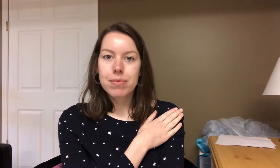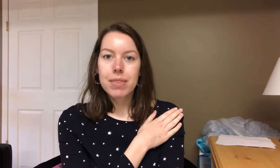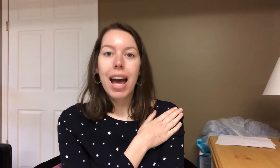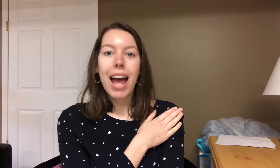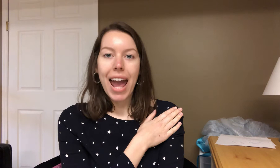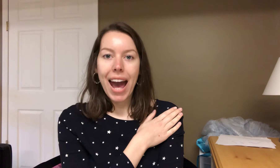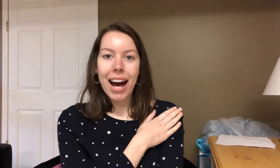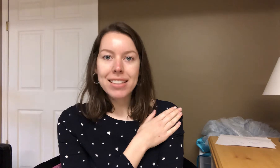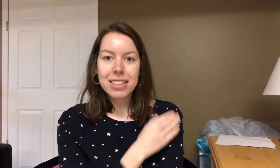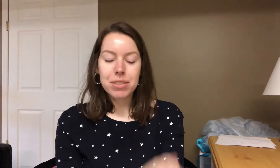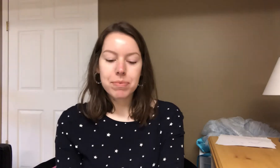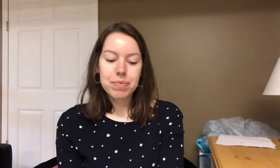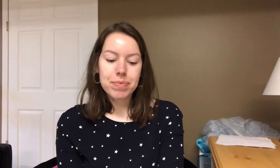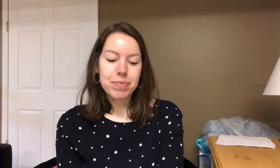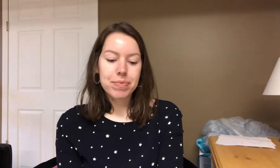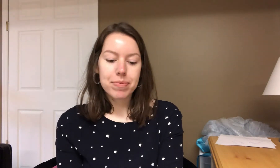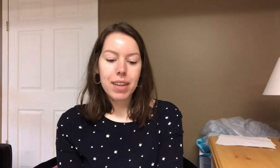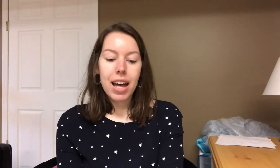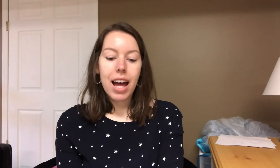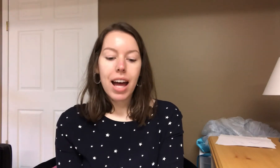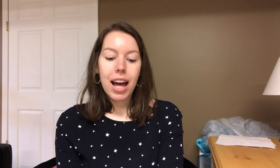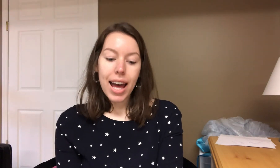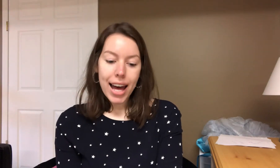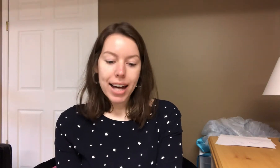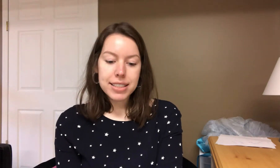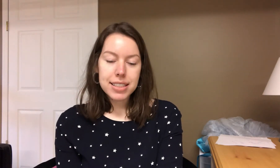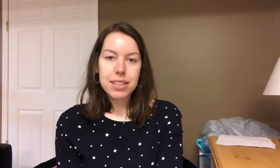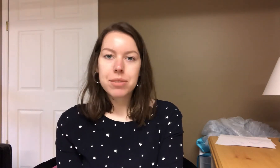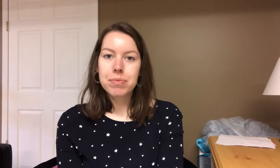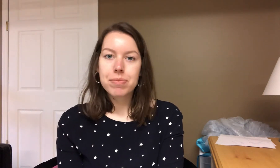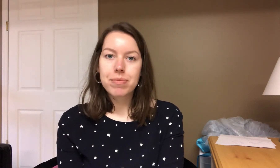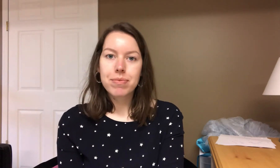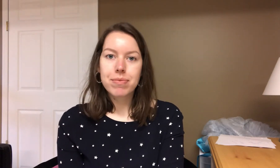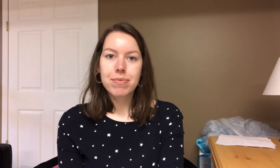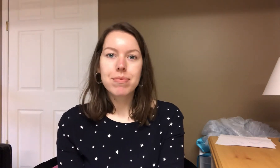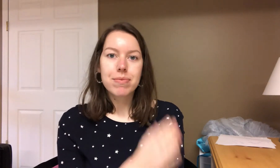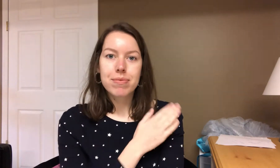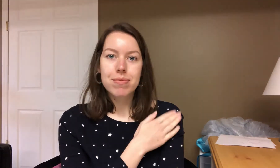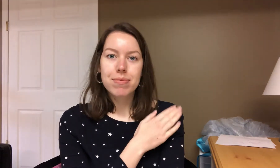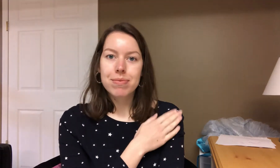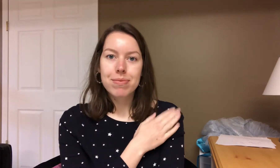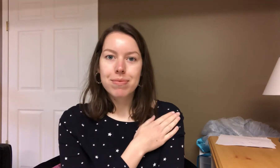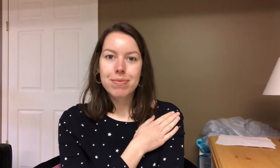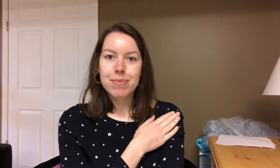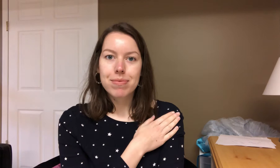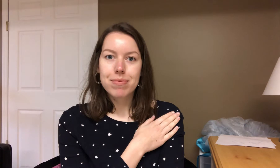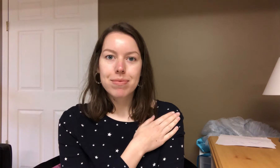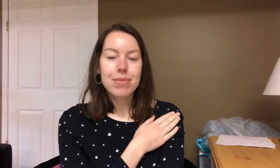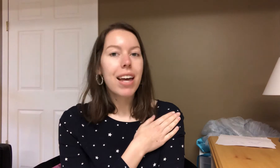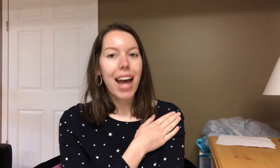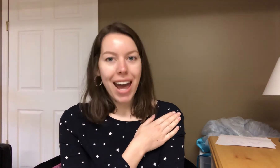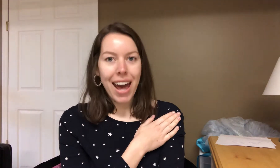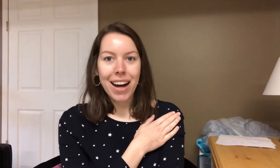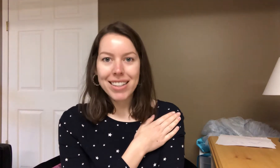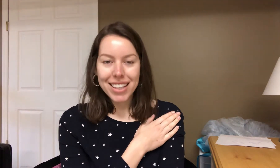Ah. Ask. Ask. Ah again.